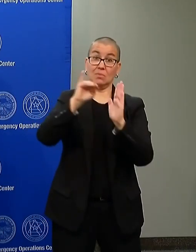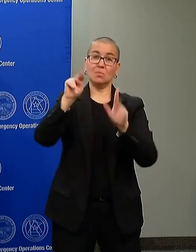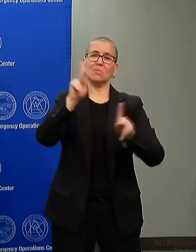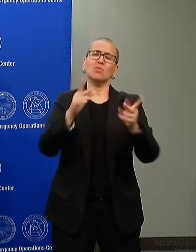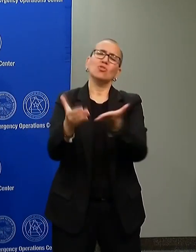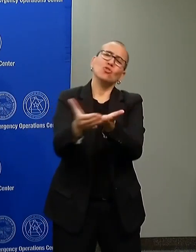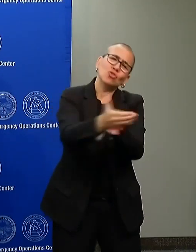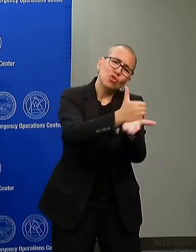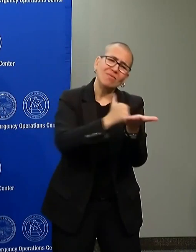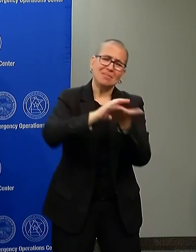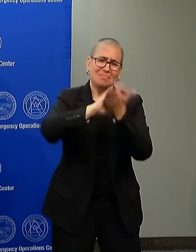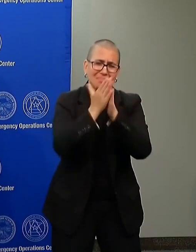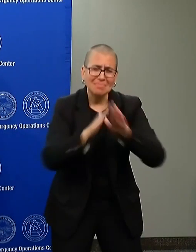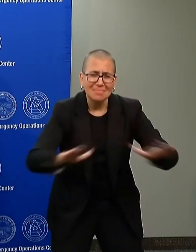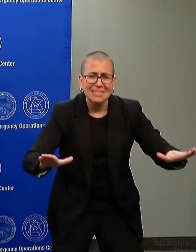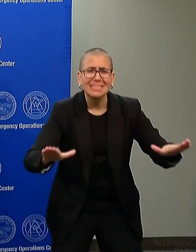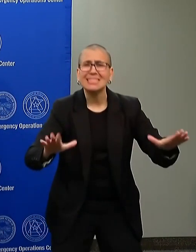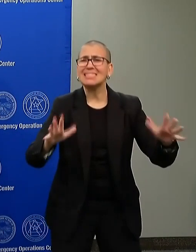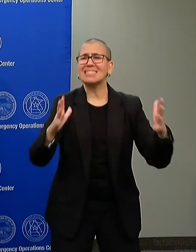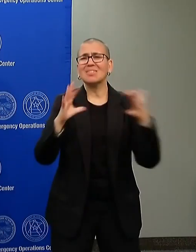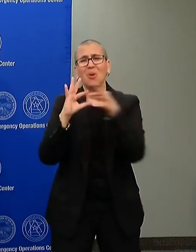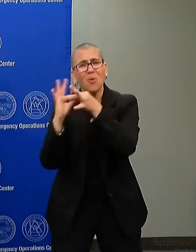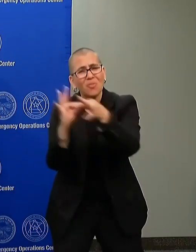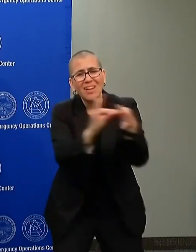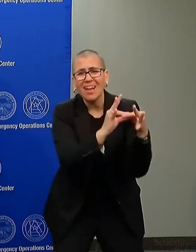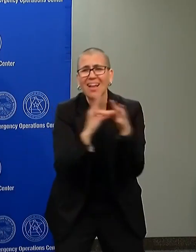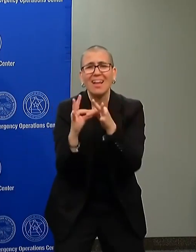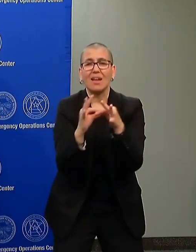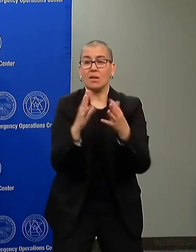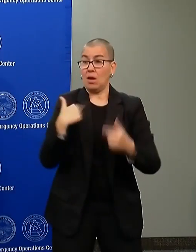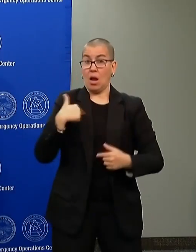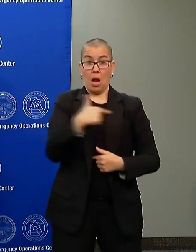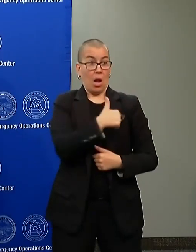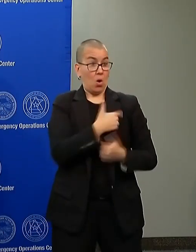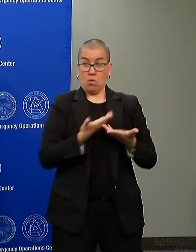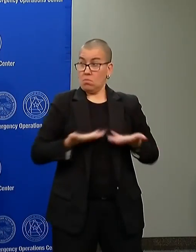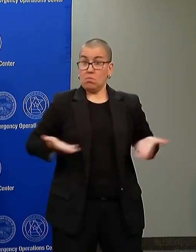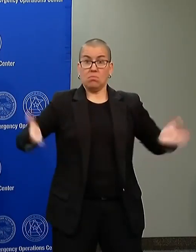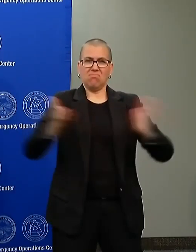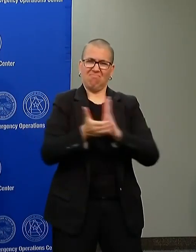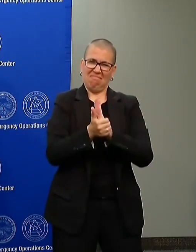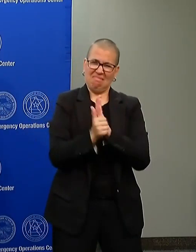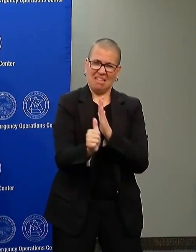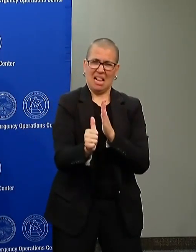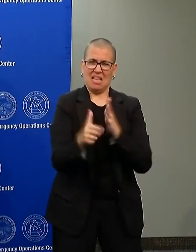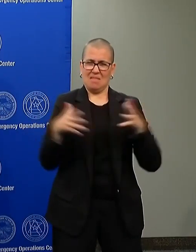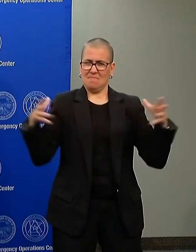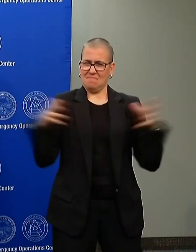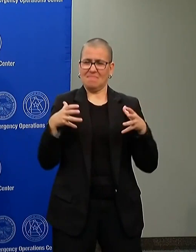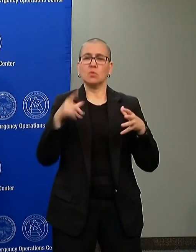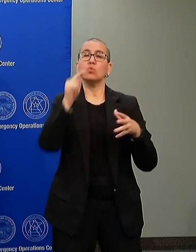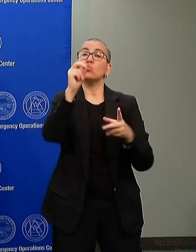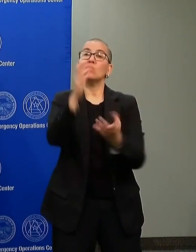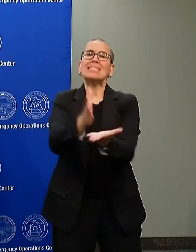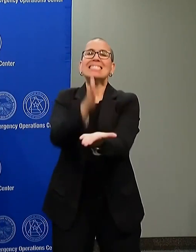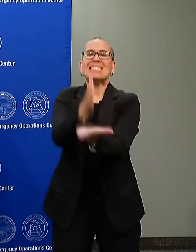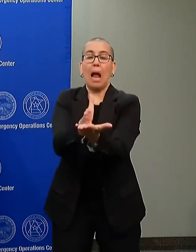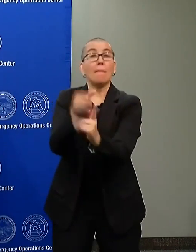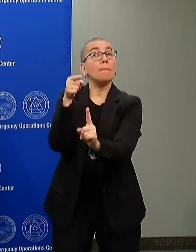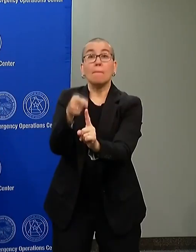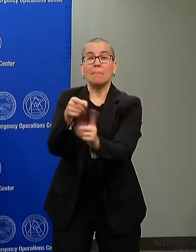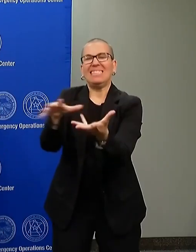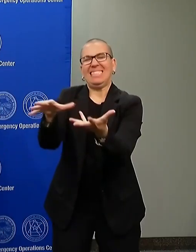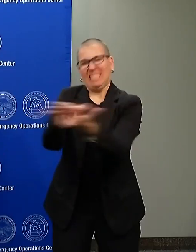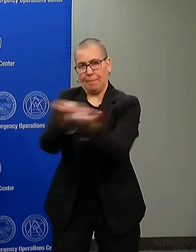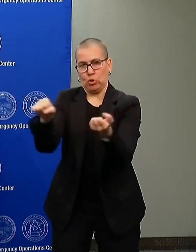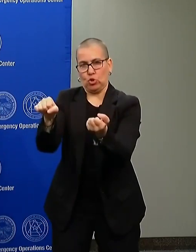They are going to see a coordination to the best of our ability to make sure that this stops and it ends. That is going to happen and I'm